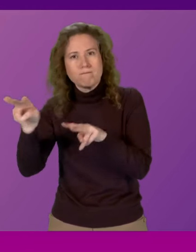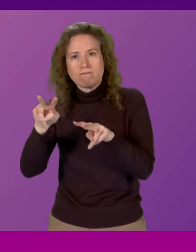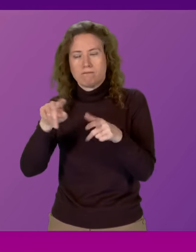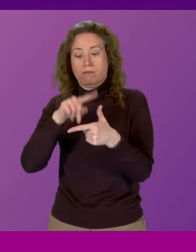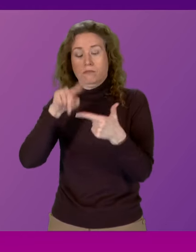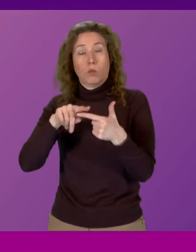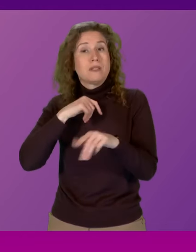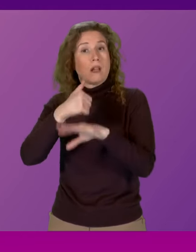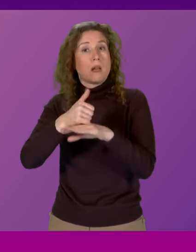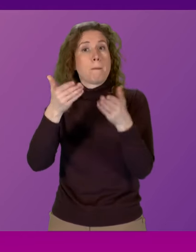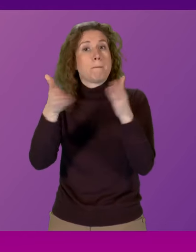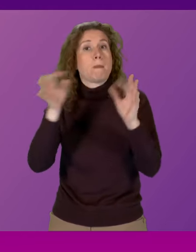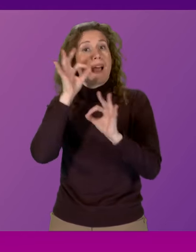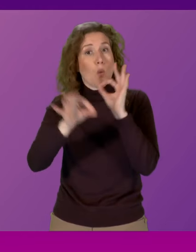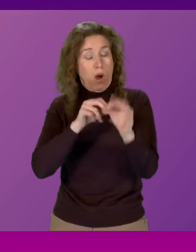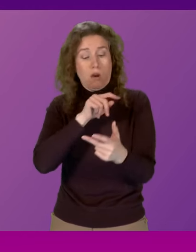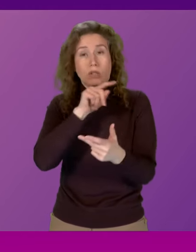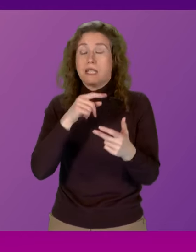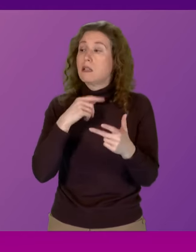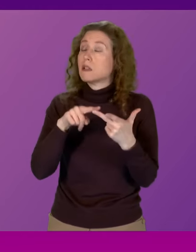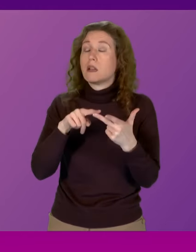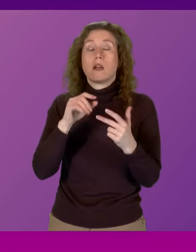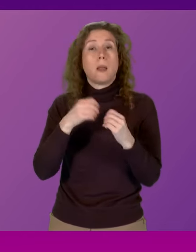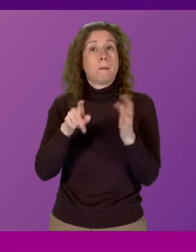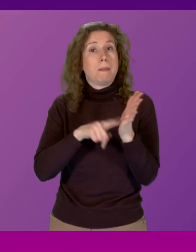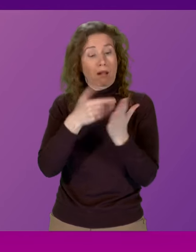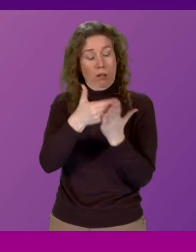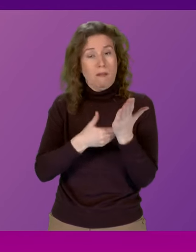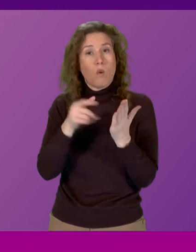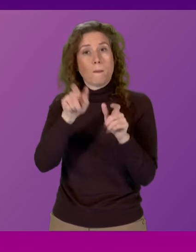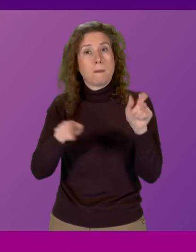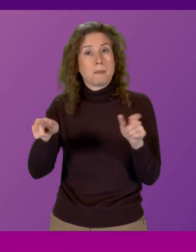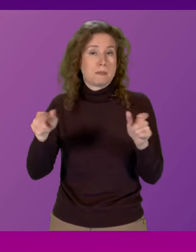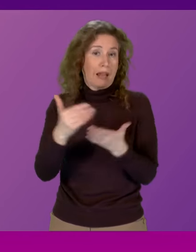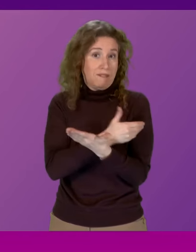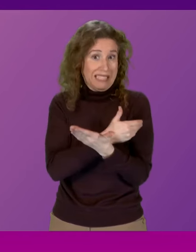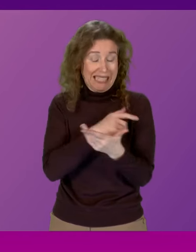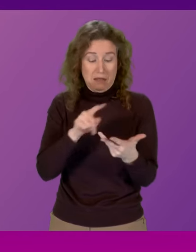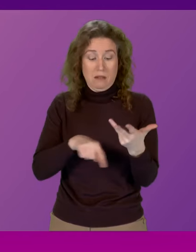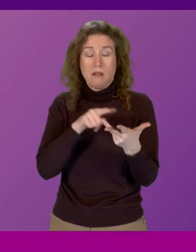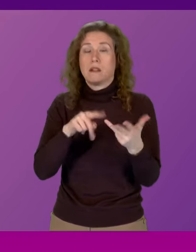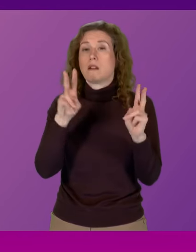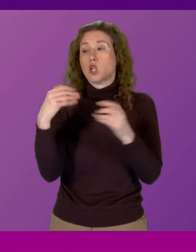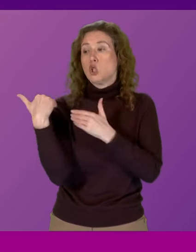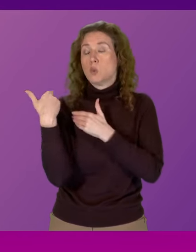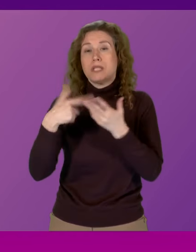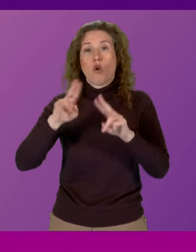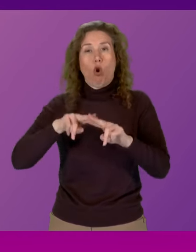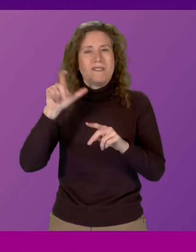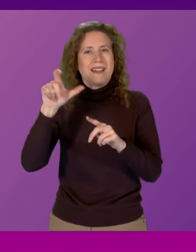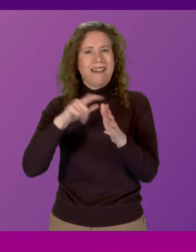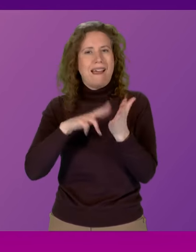Inquiry. That's why we introduced and passed the Patient Safety Commissioner Bill. That's why we introduced the Duty of Candour. That's why we established